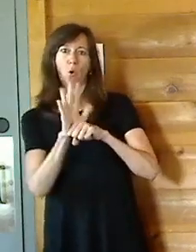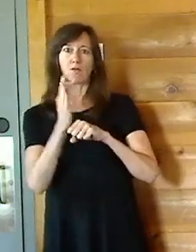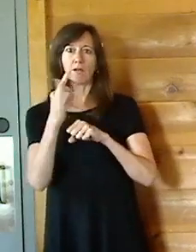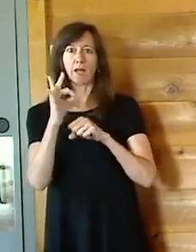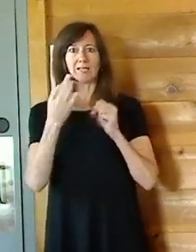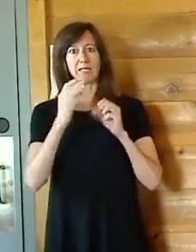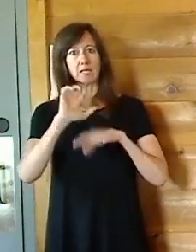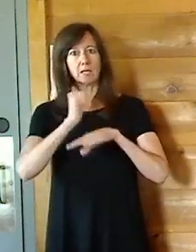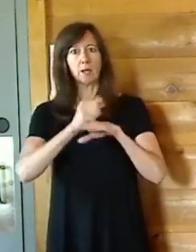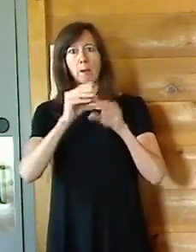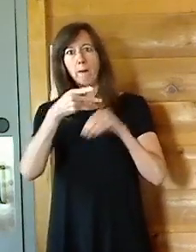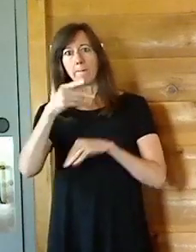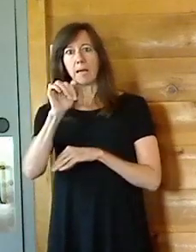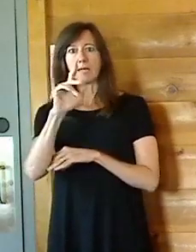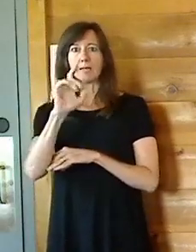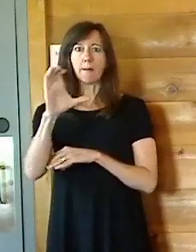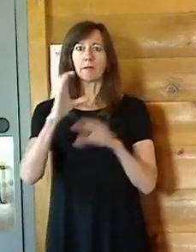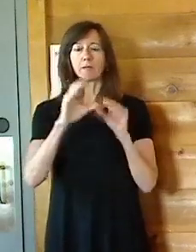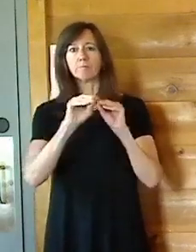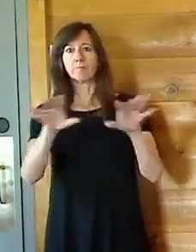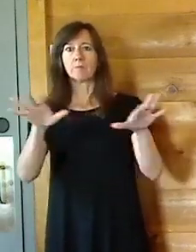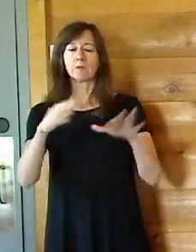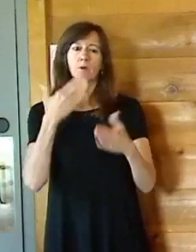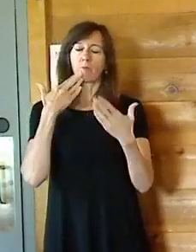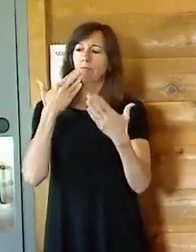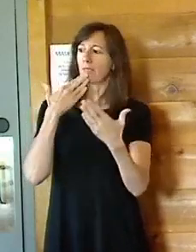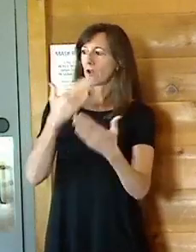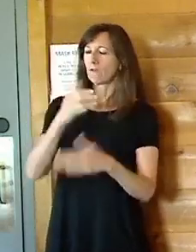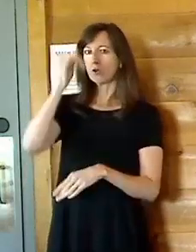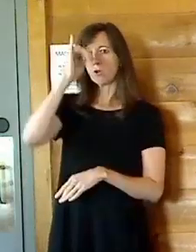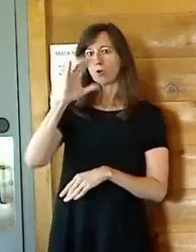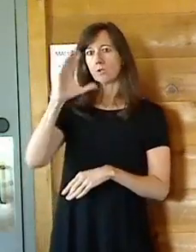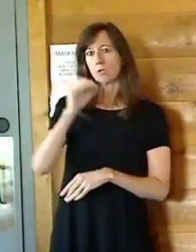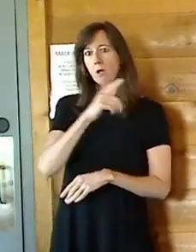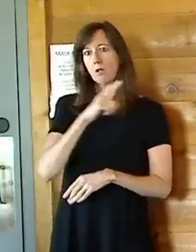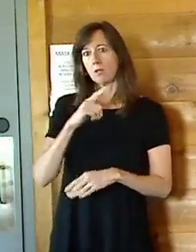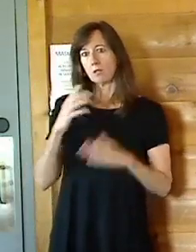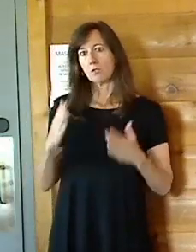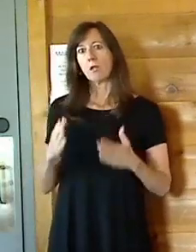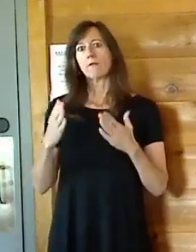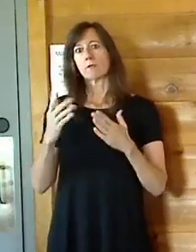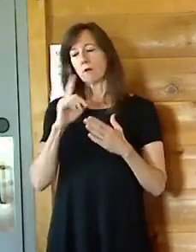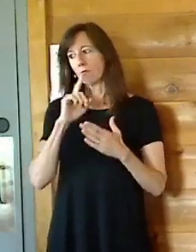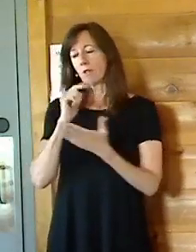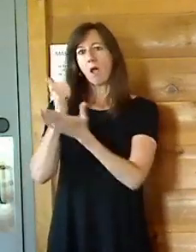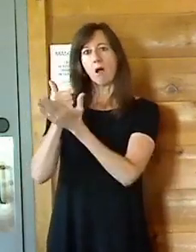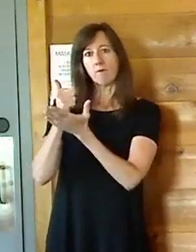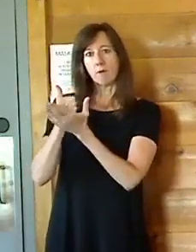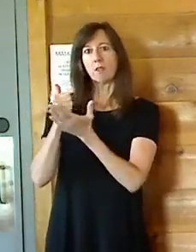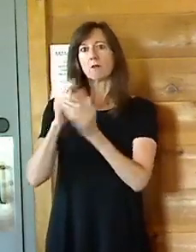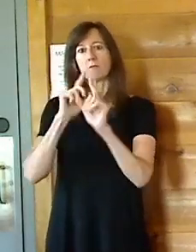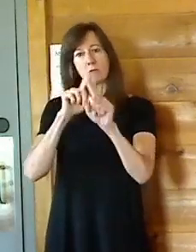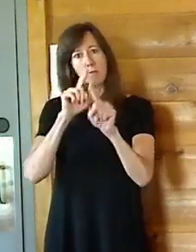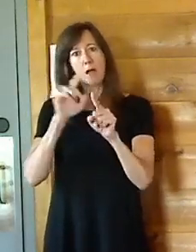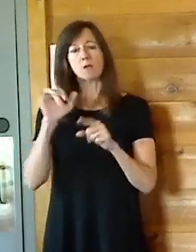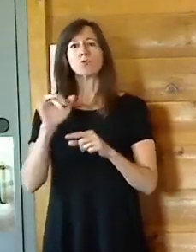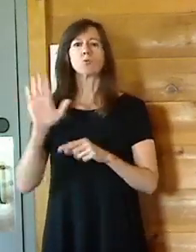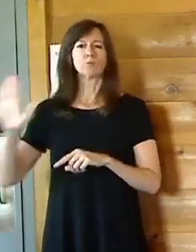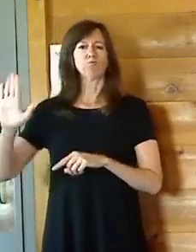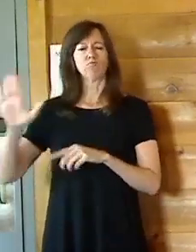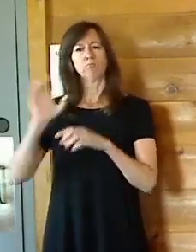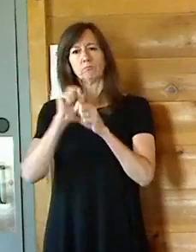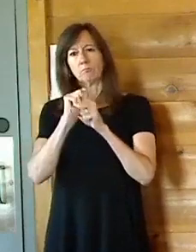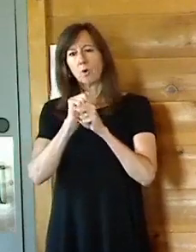of the legislature, Republican and Democrat over the course of the last year and a half, who've been very, very helpful in responding. I know you all did your own work in your own